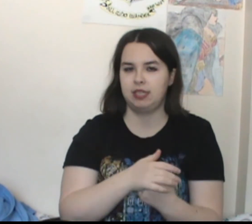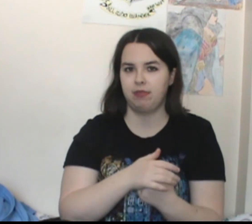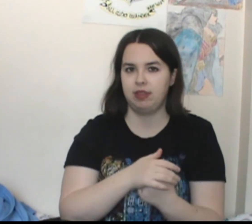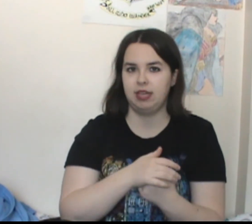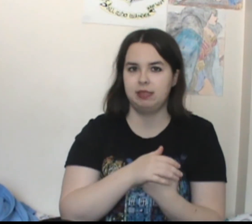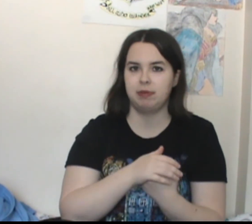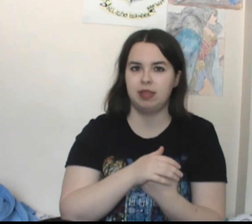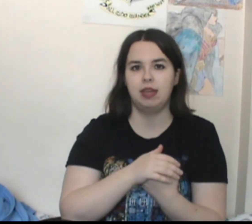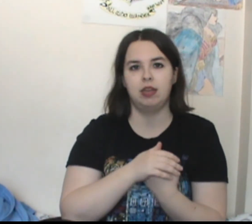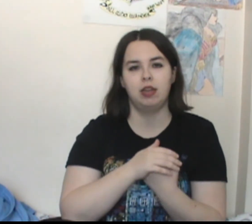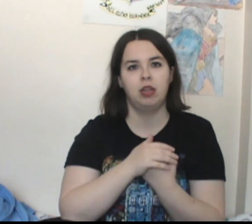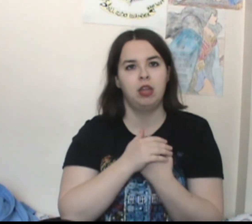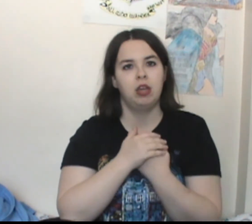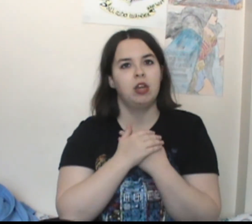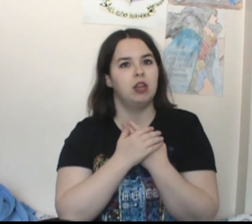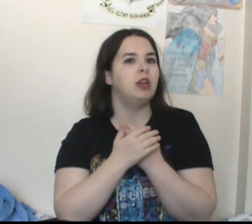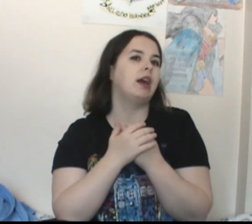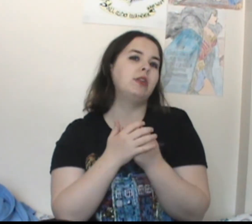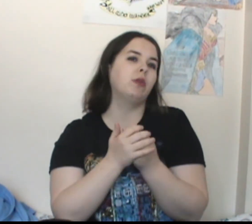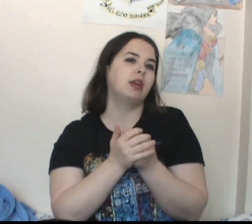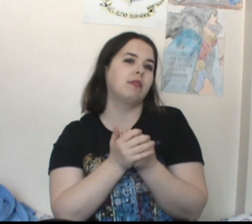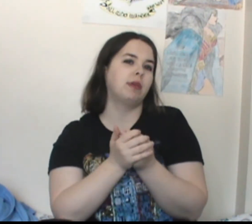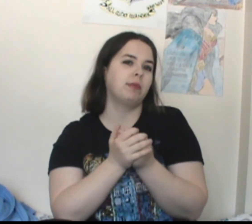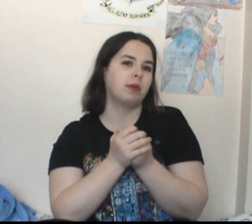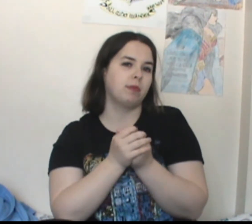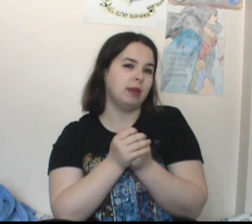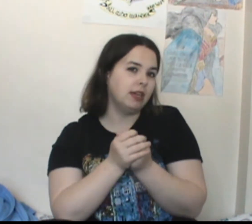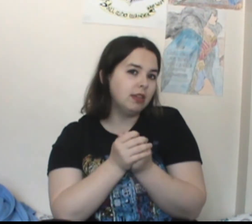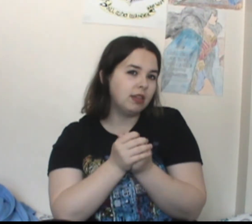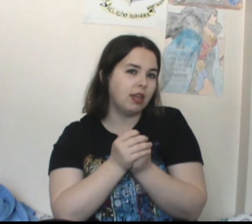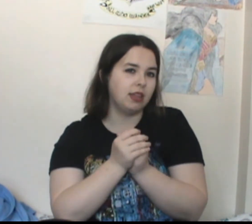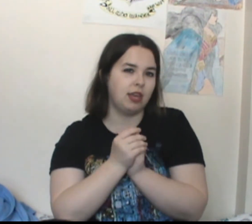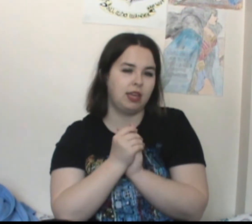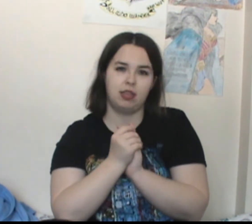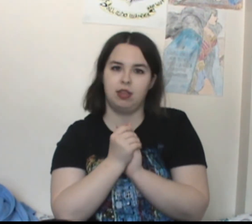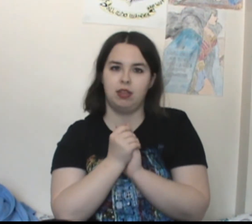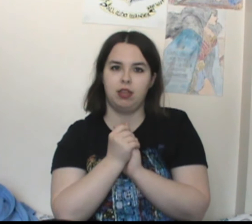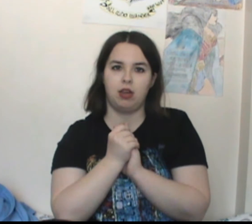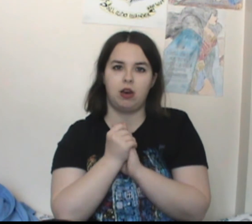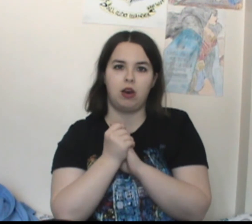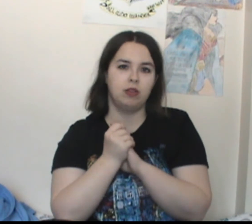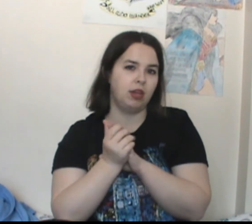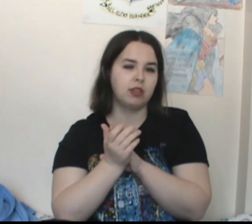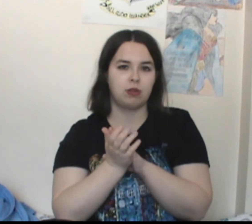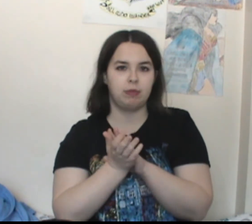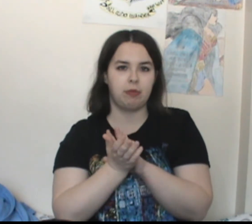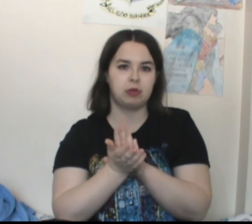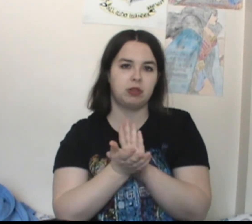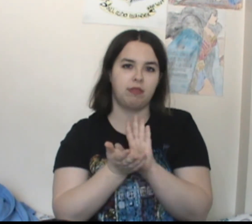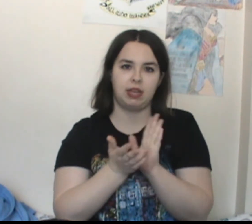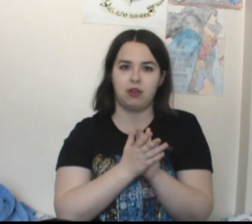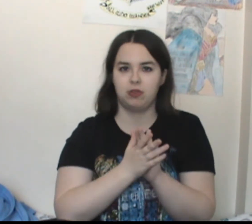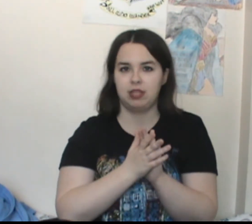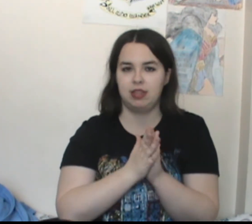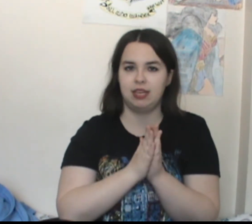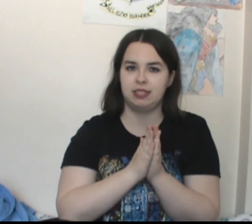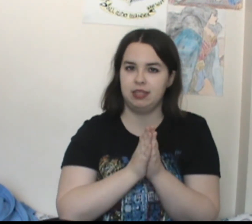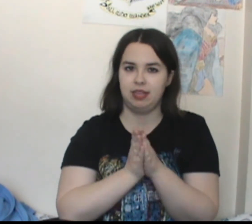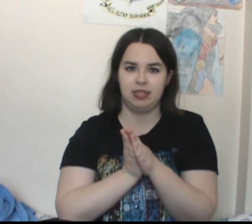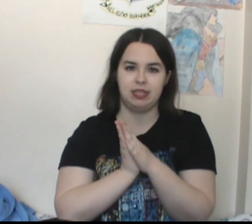different things but then not knowing if they were real. And like all the other crew members sort of encountering the things and thinking that